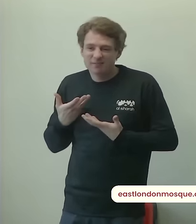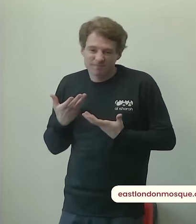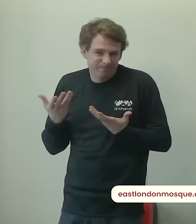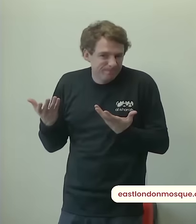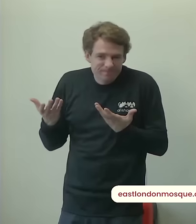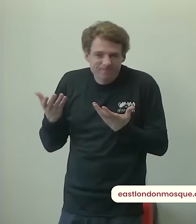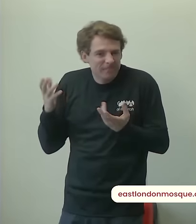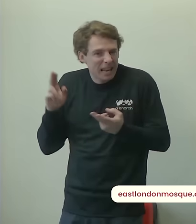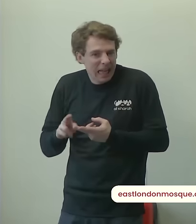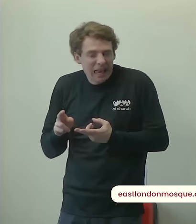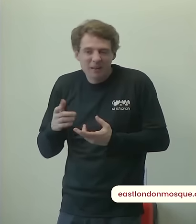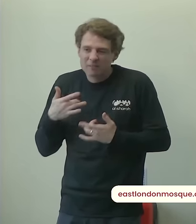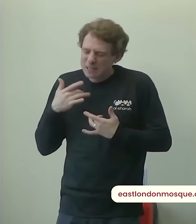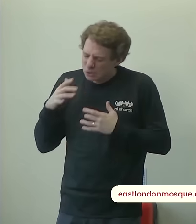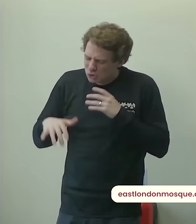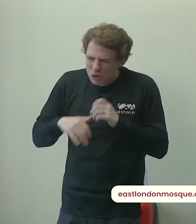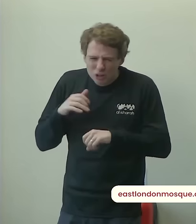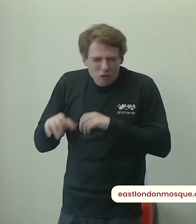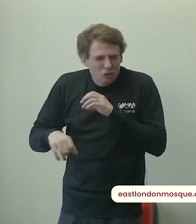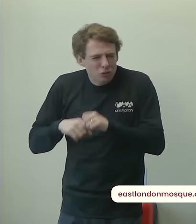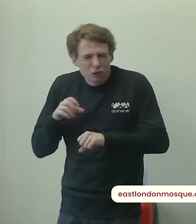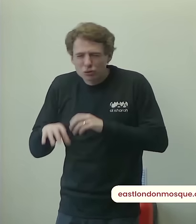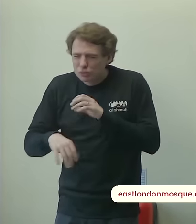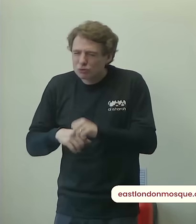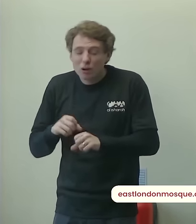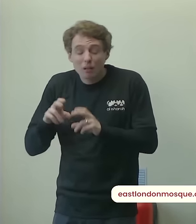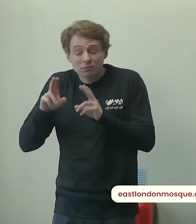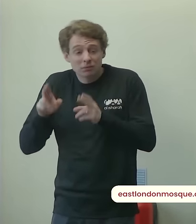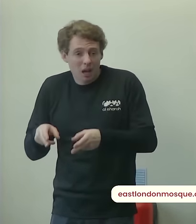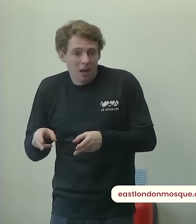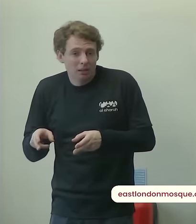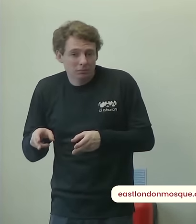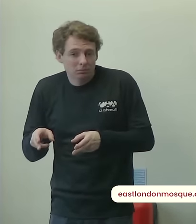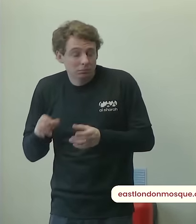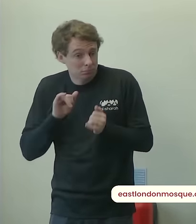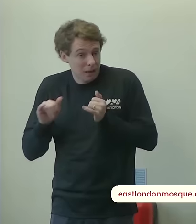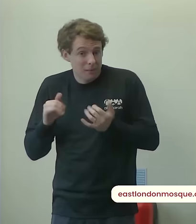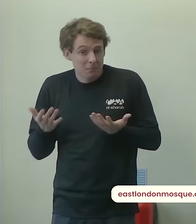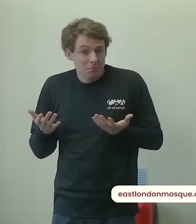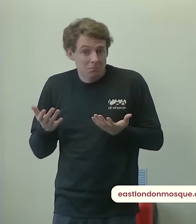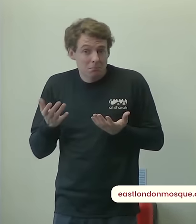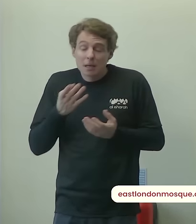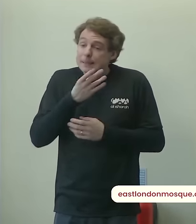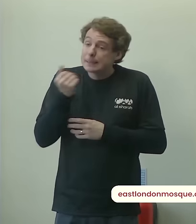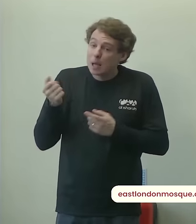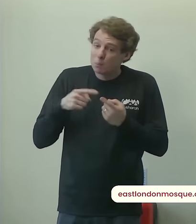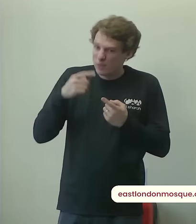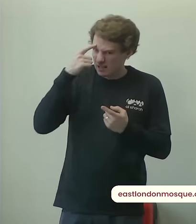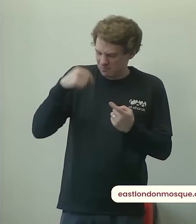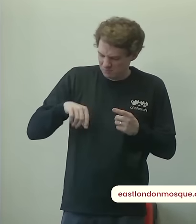death you may have struggled and then you died so one of two things either you got the victory in the world or you got